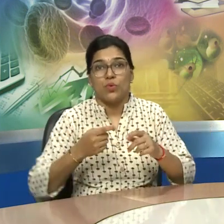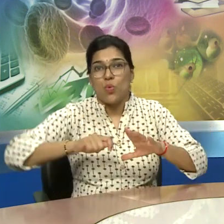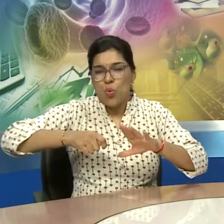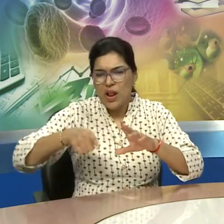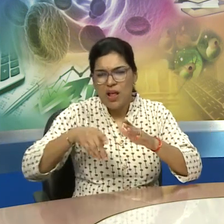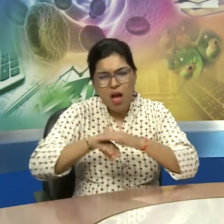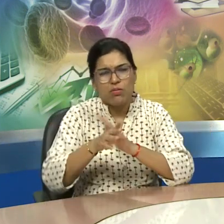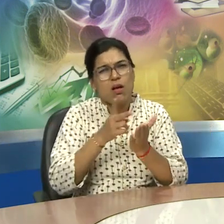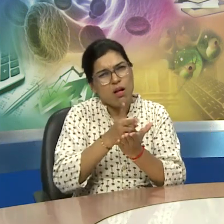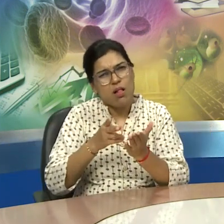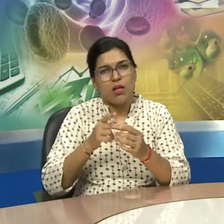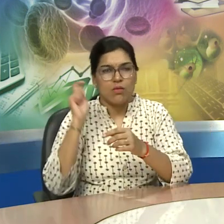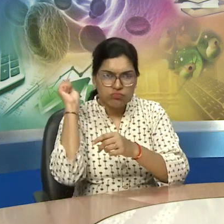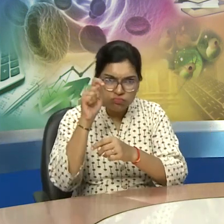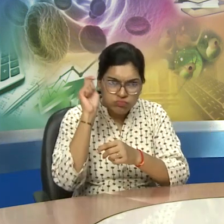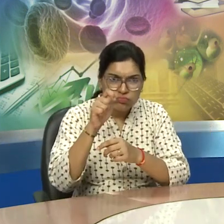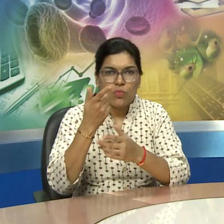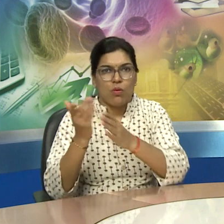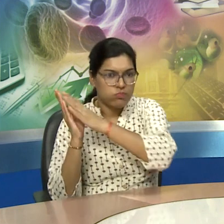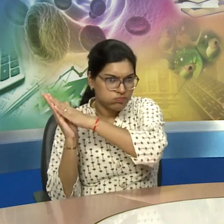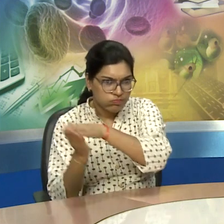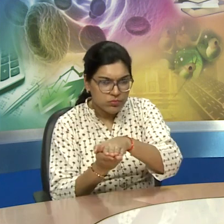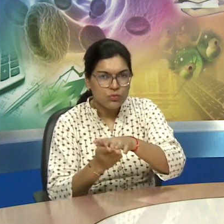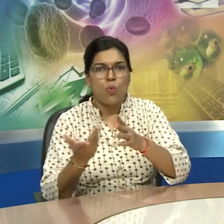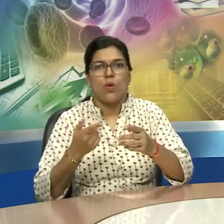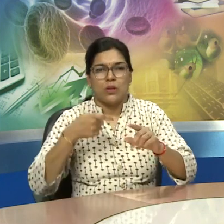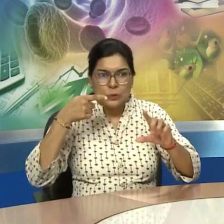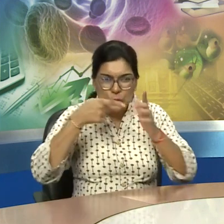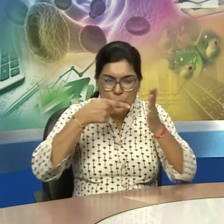it was the time moving towards industrialization